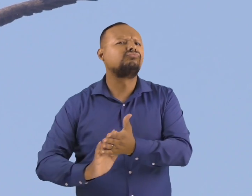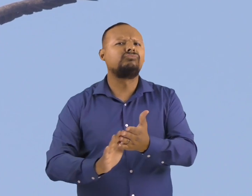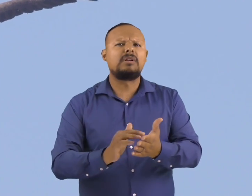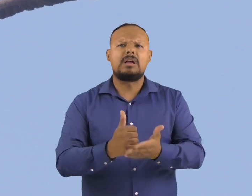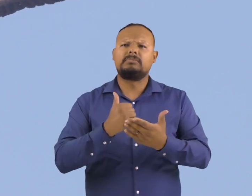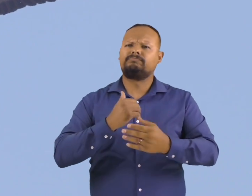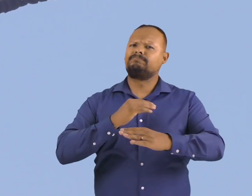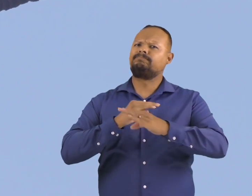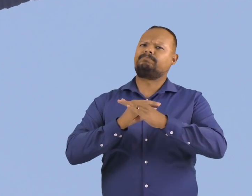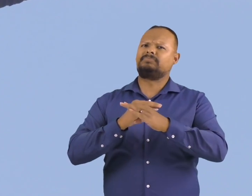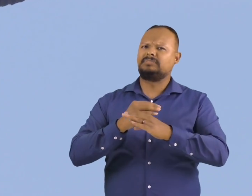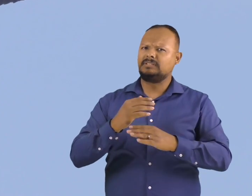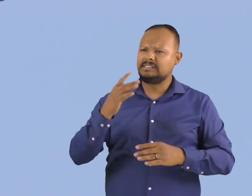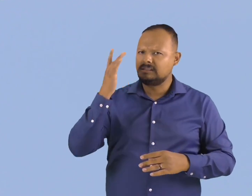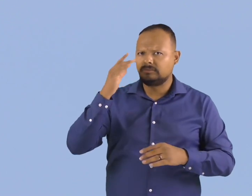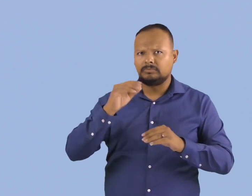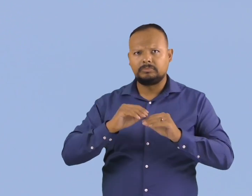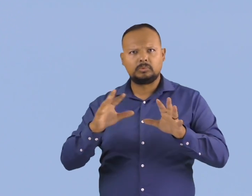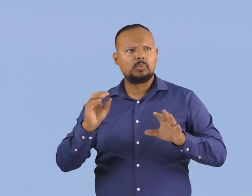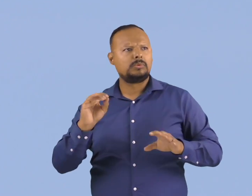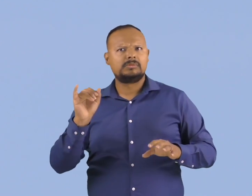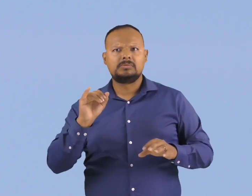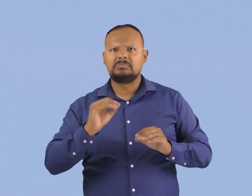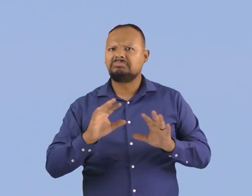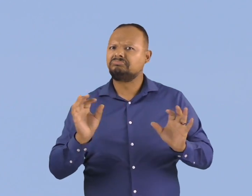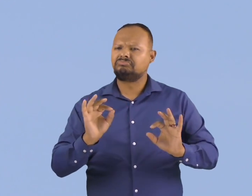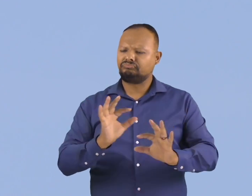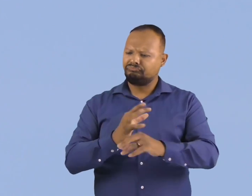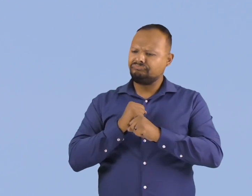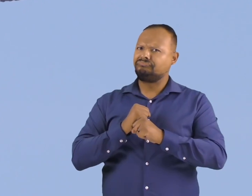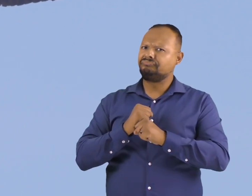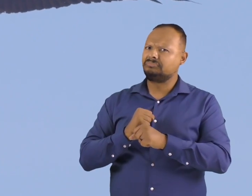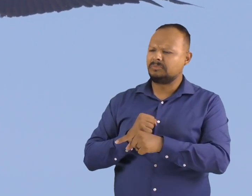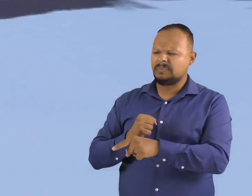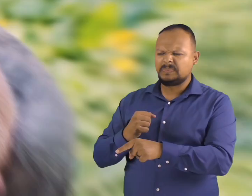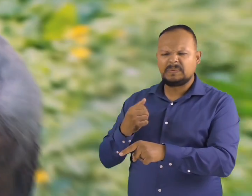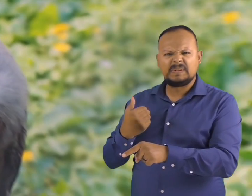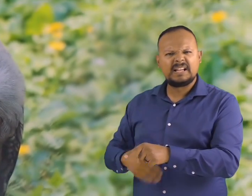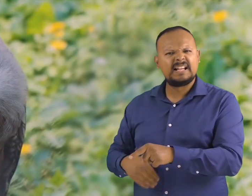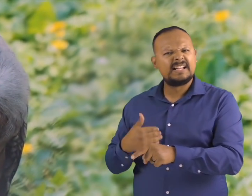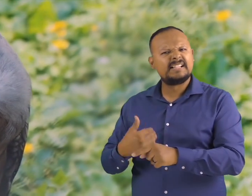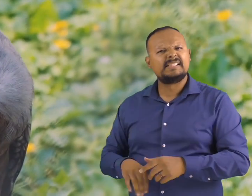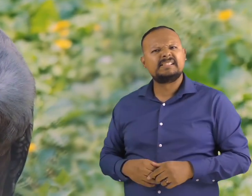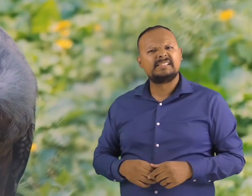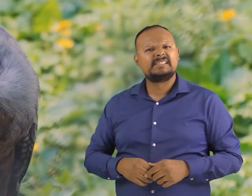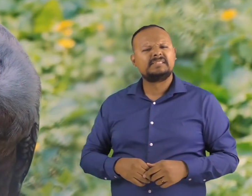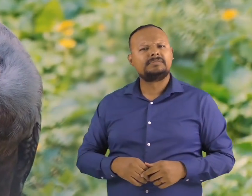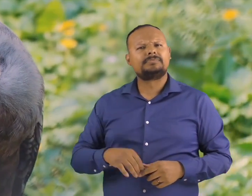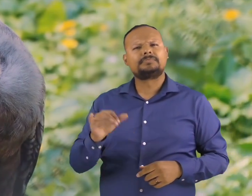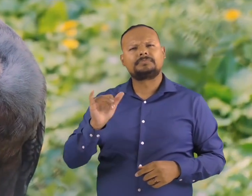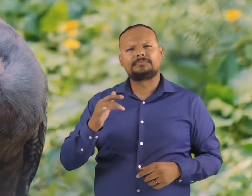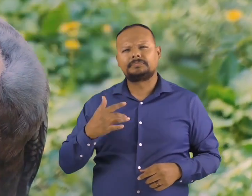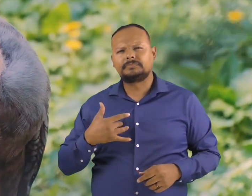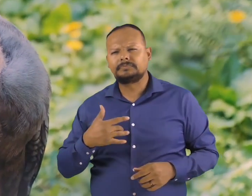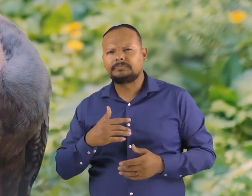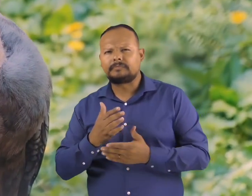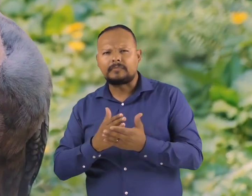We can stay healthy because condors do the dirty work. Condors are also sensitive to certain toxins and